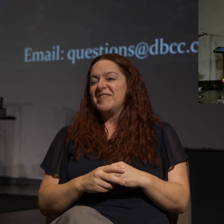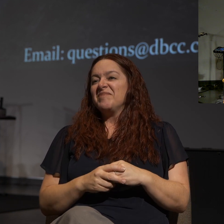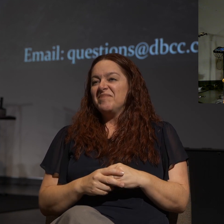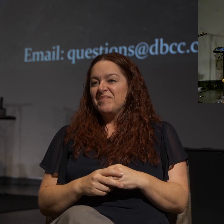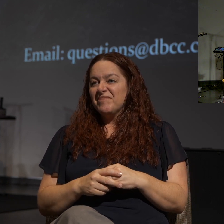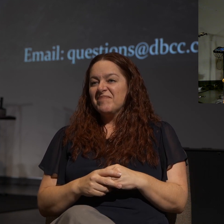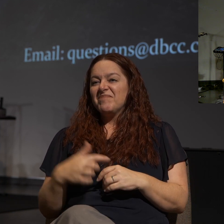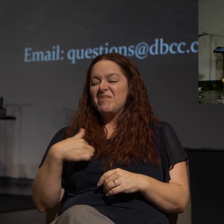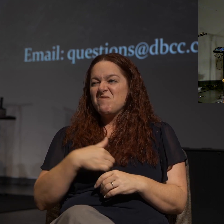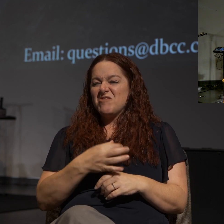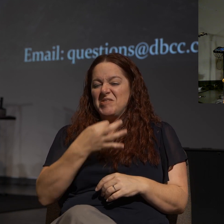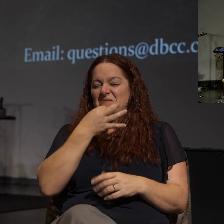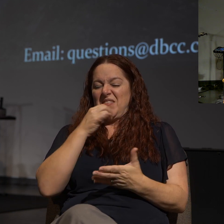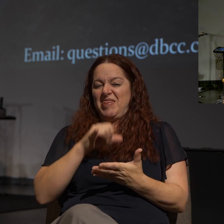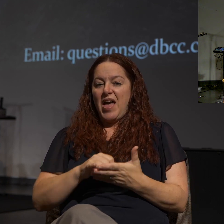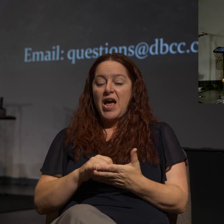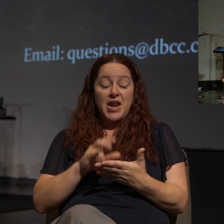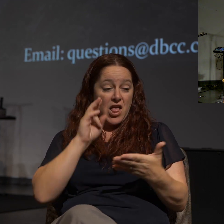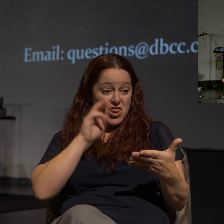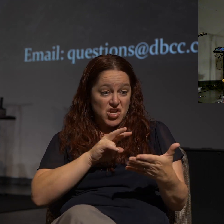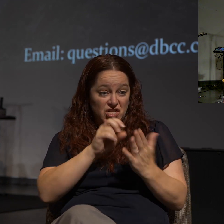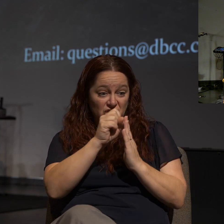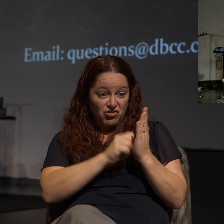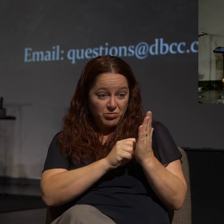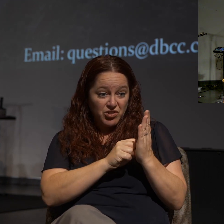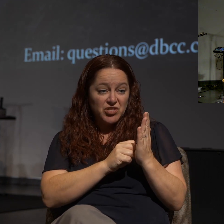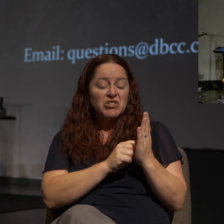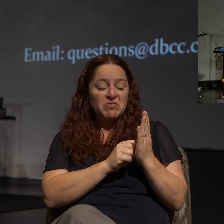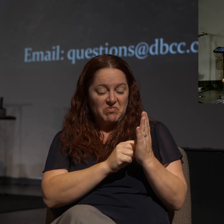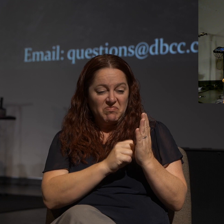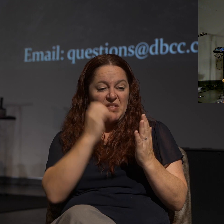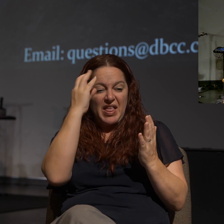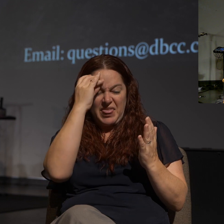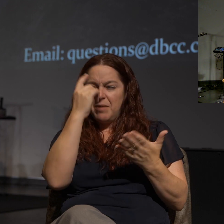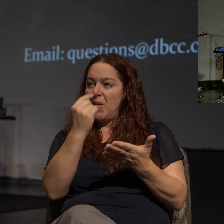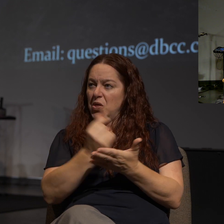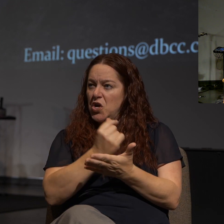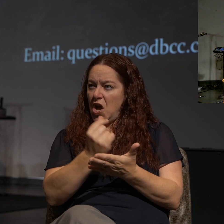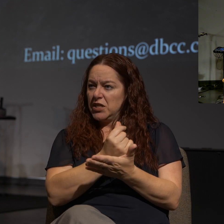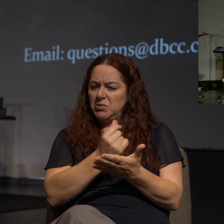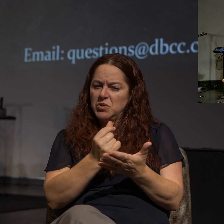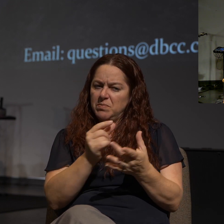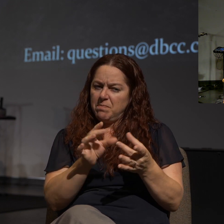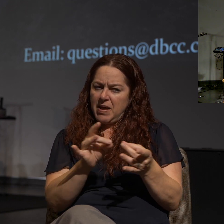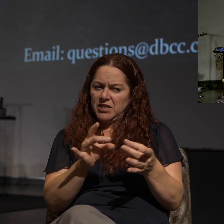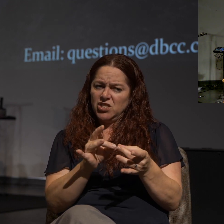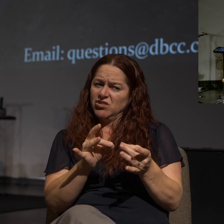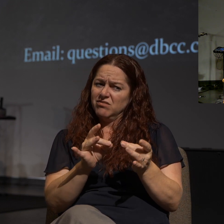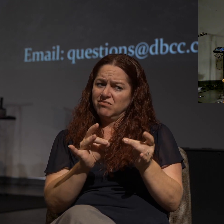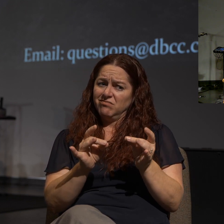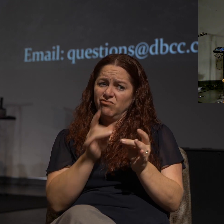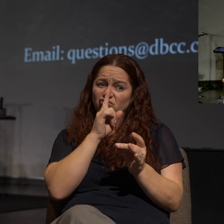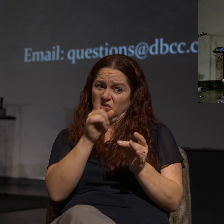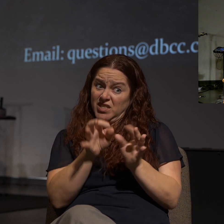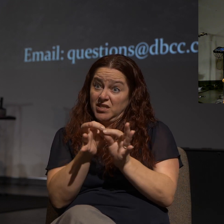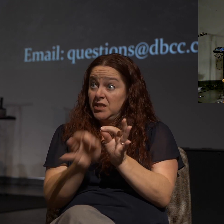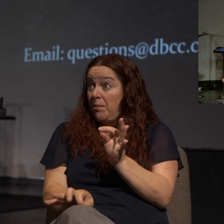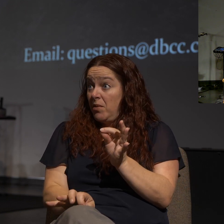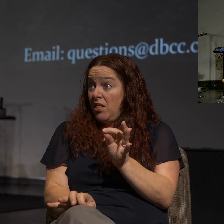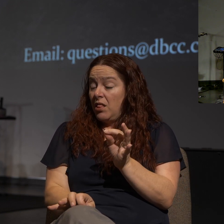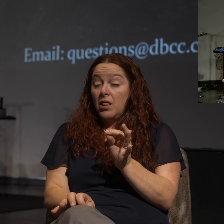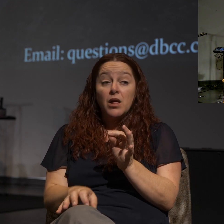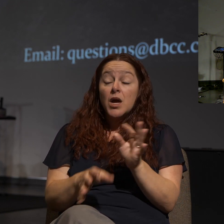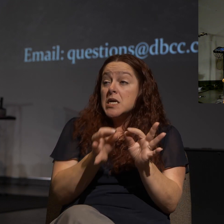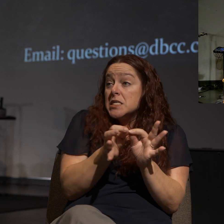And when I look at the Scriptures and I think about the gospel message, it's actually laid out to be fairly simple. If it's simple